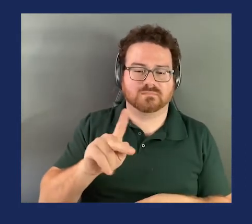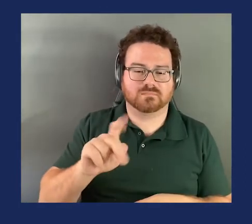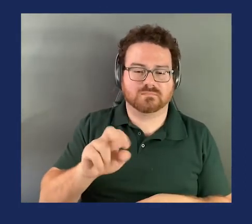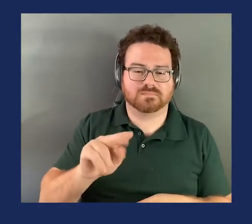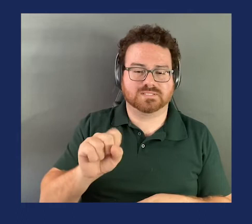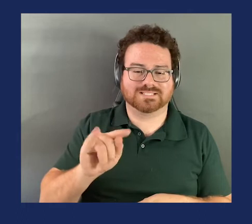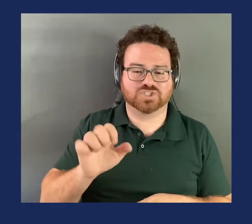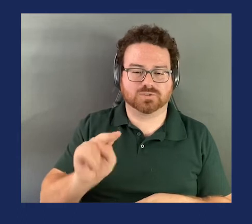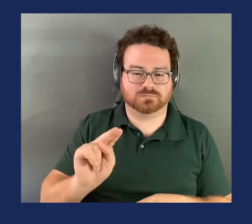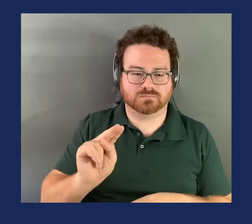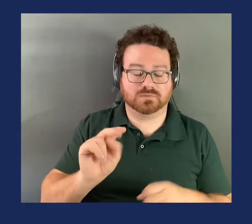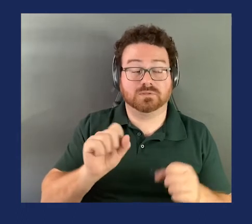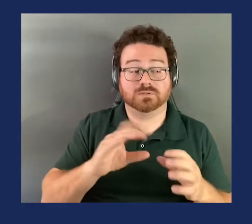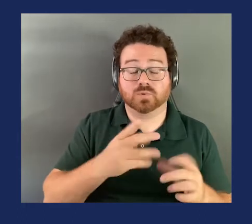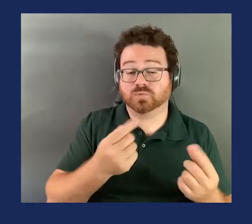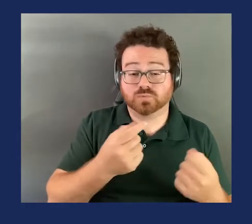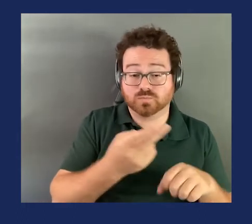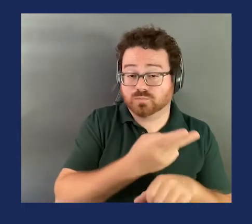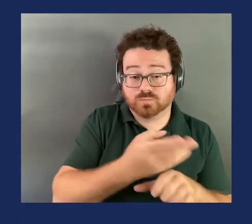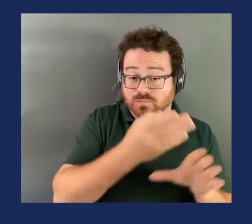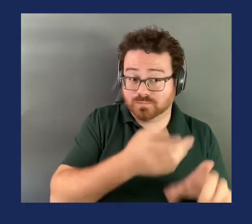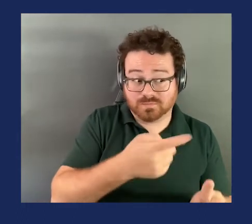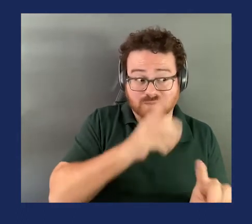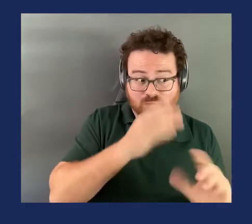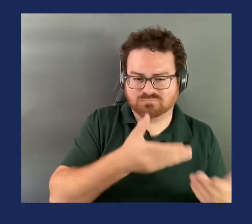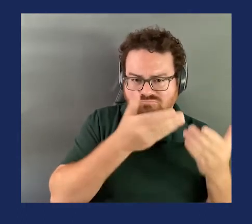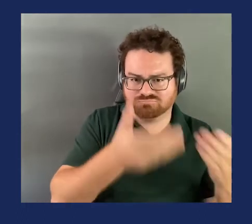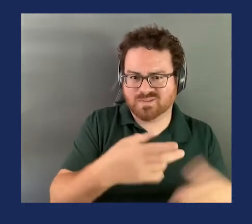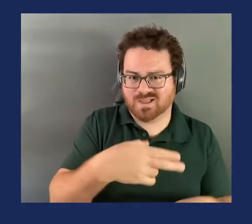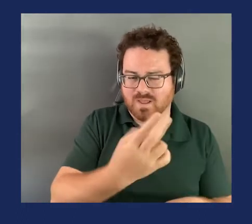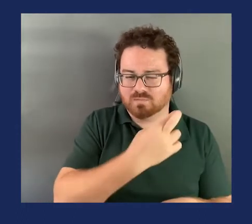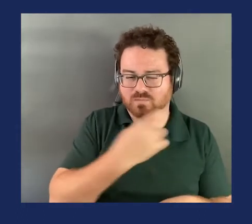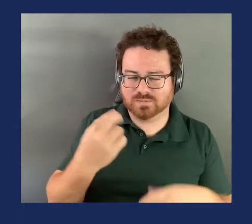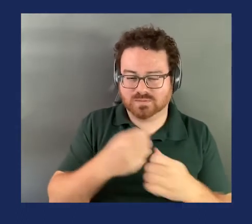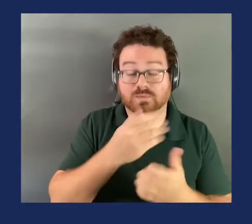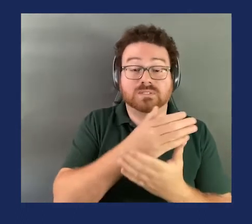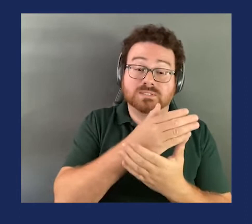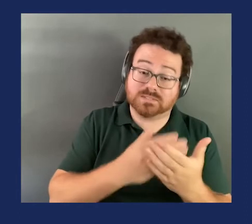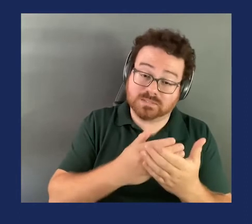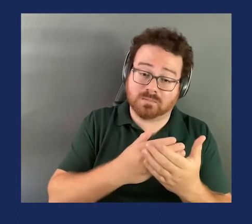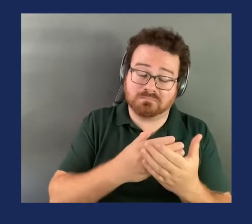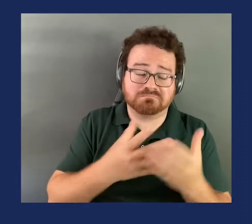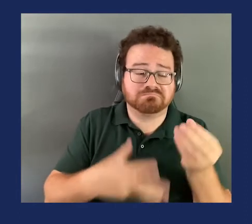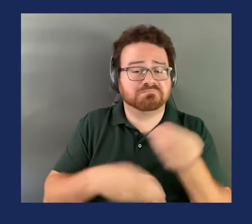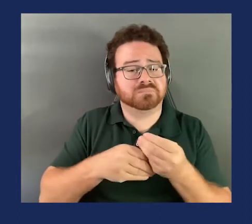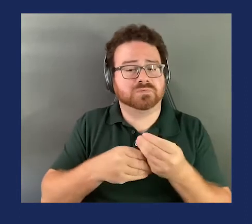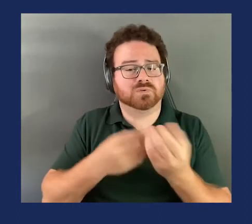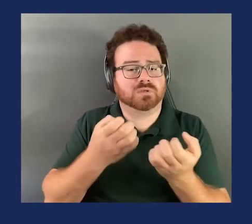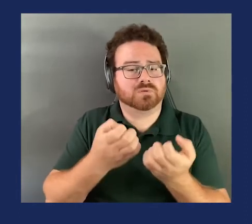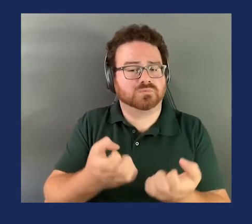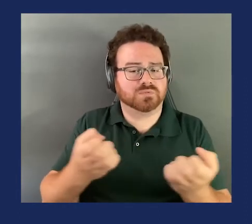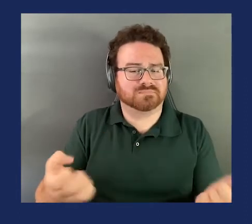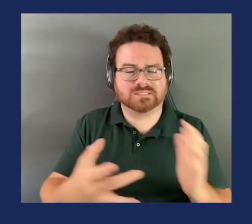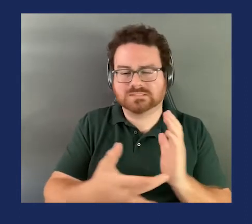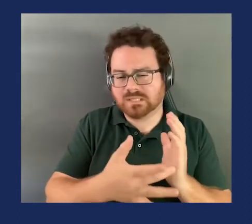certain safety mechanisms and technologies in place, I think that might be important data. I don't know that